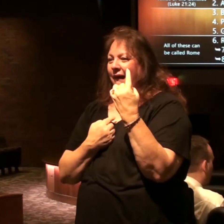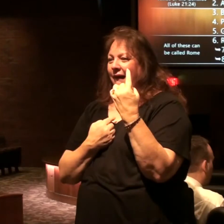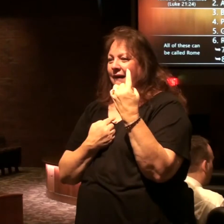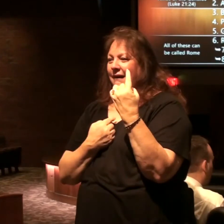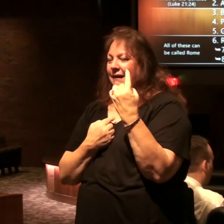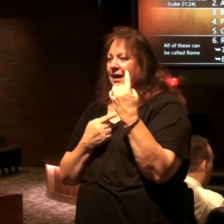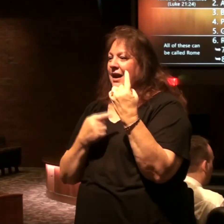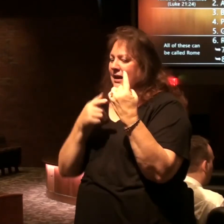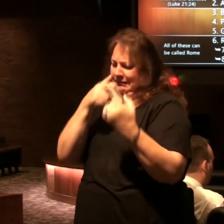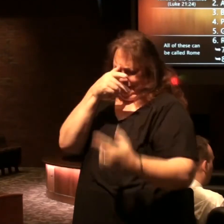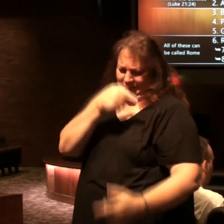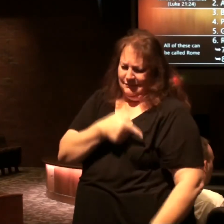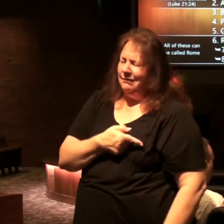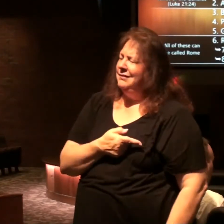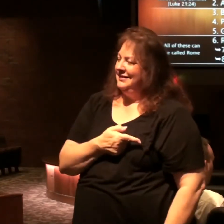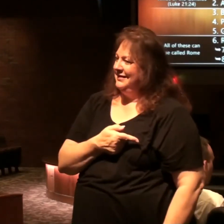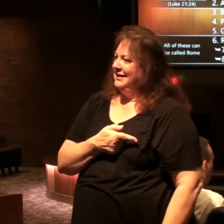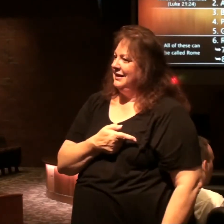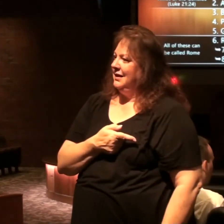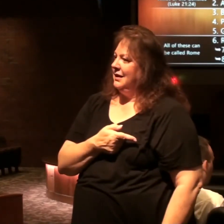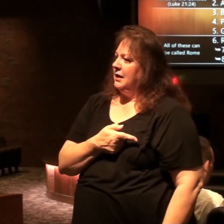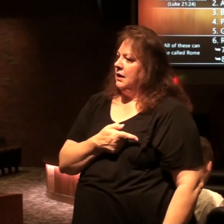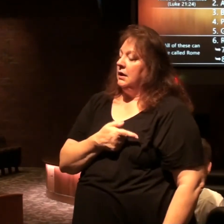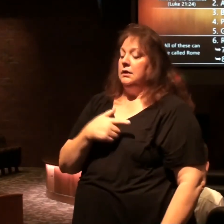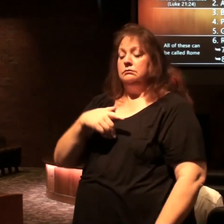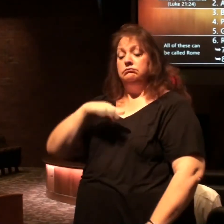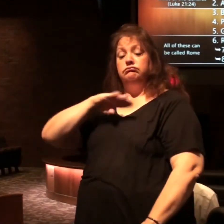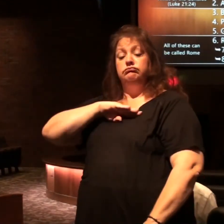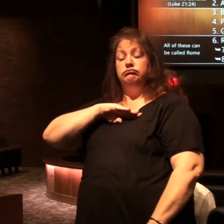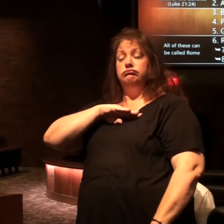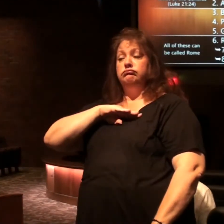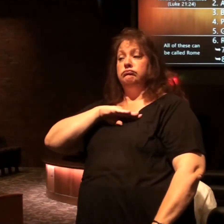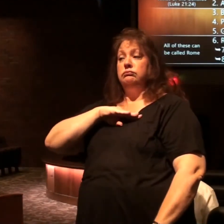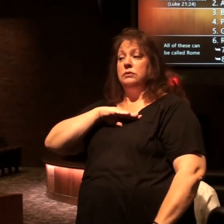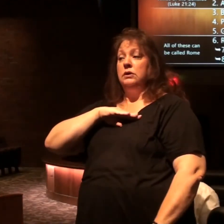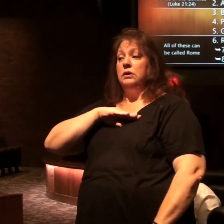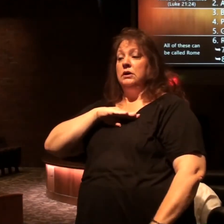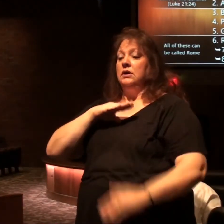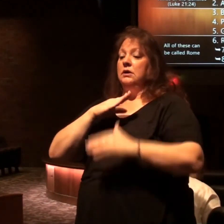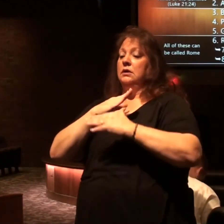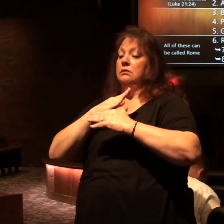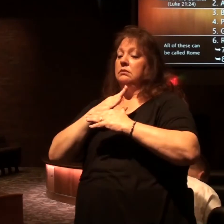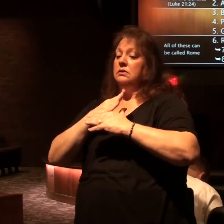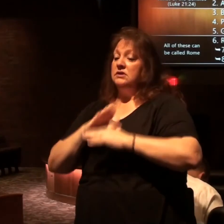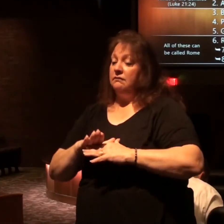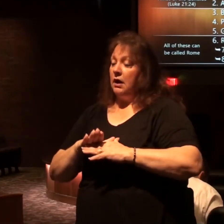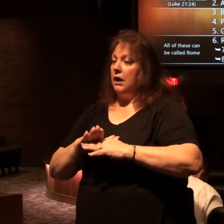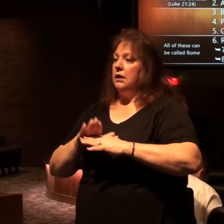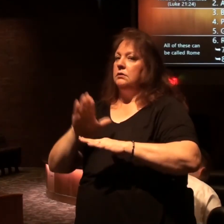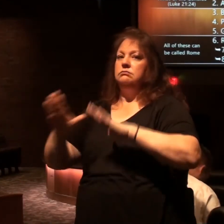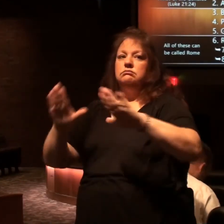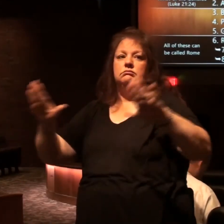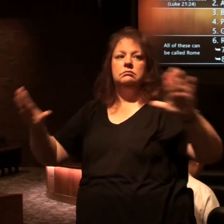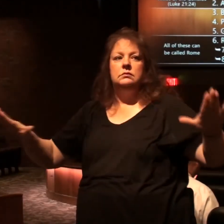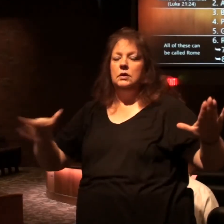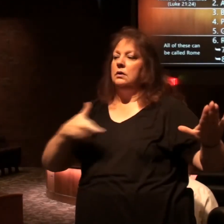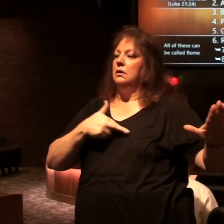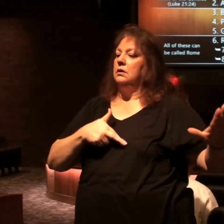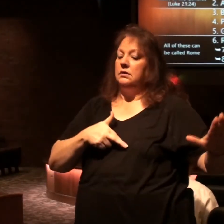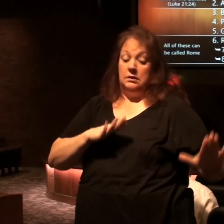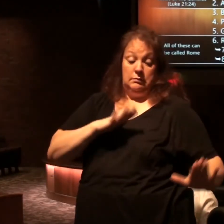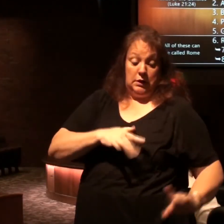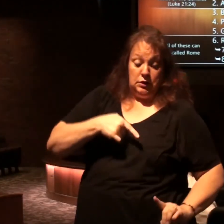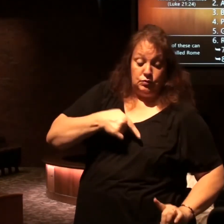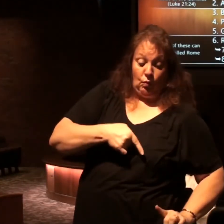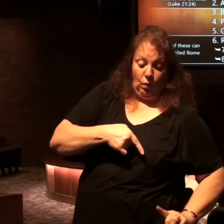you know the devil has to be satisfied with divided religions that his